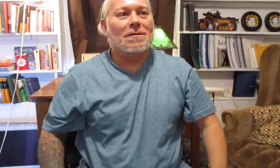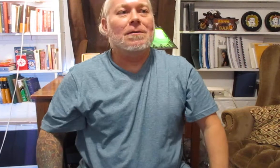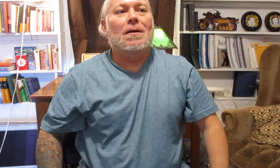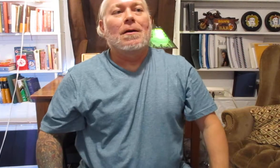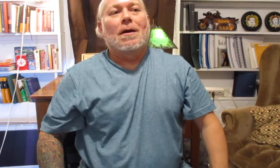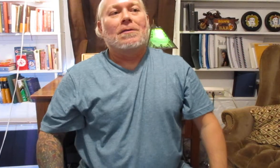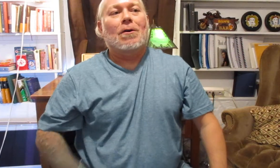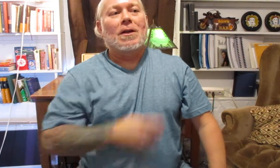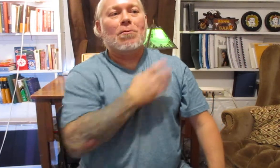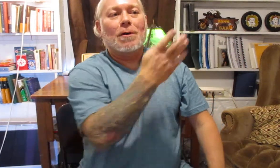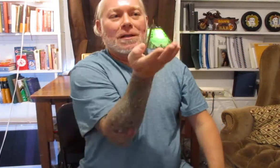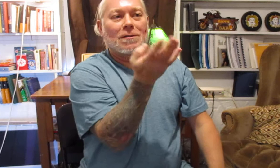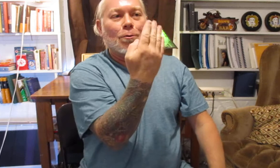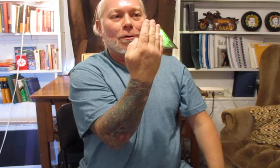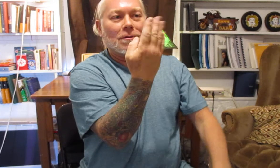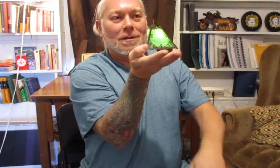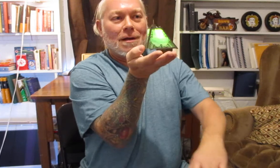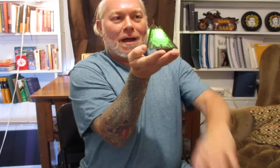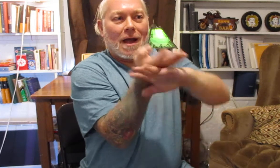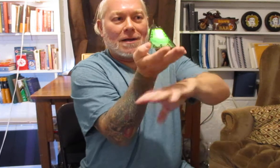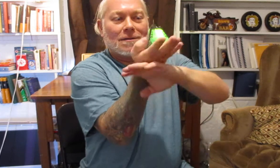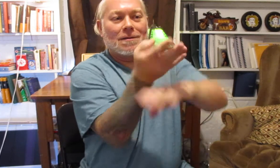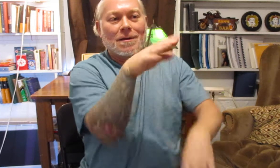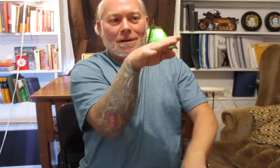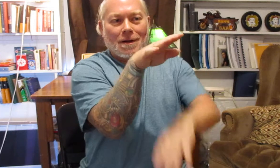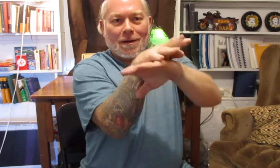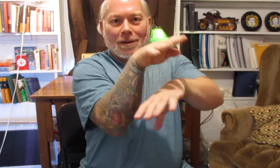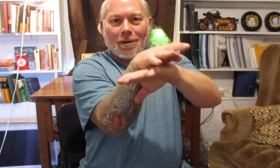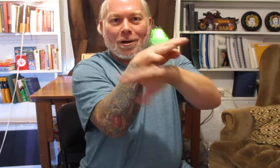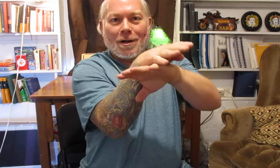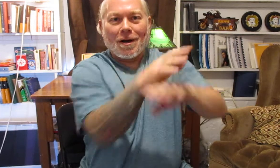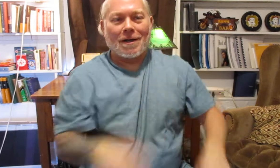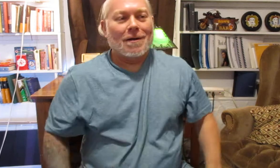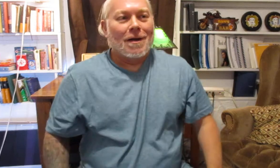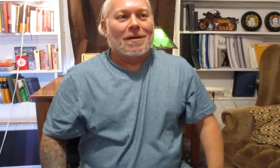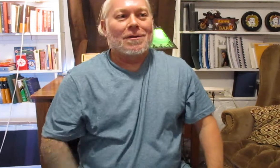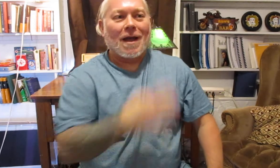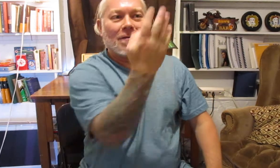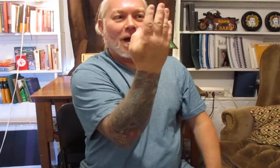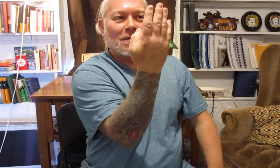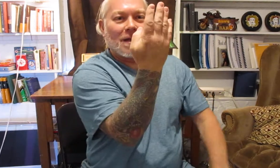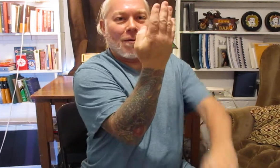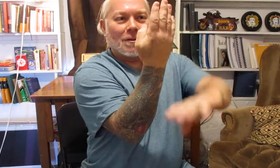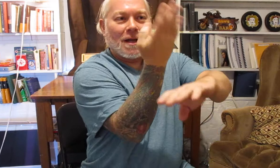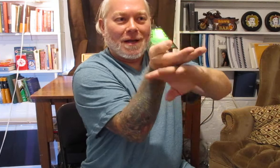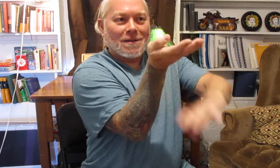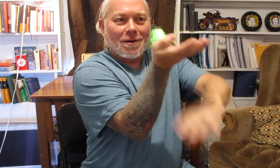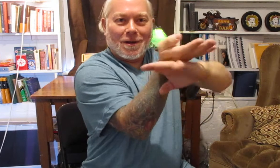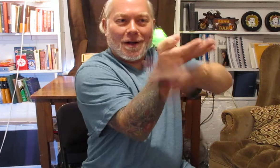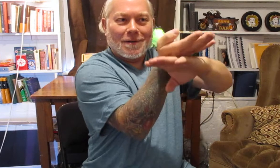and so each one of these tools has a little hook on it and so you have Tang Sao which has the hook on it